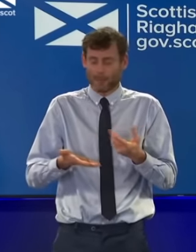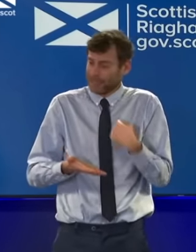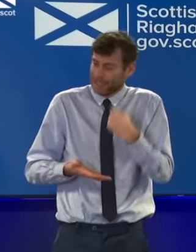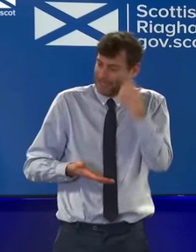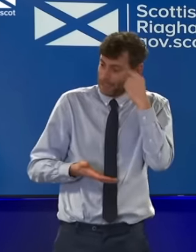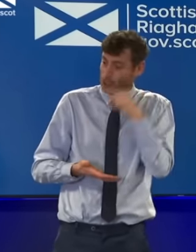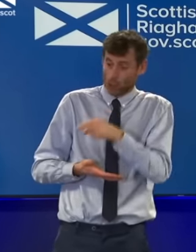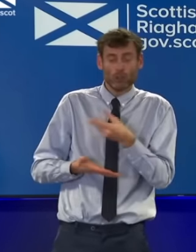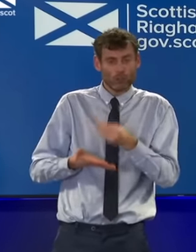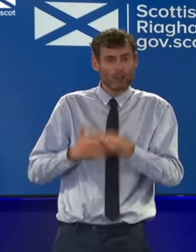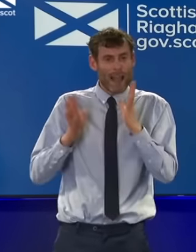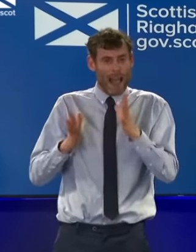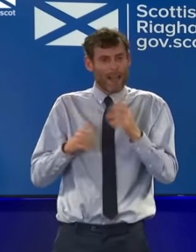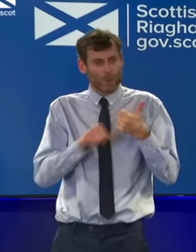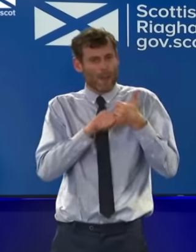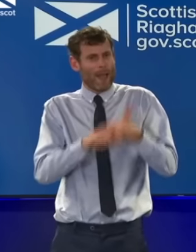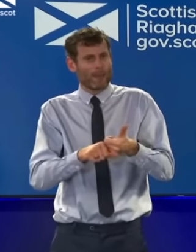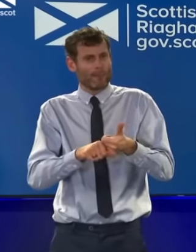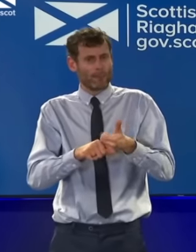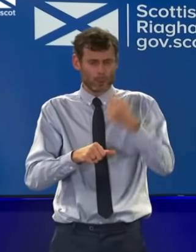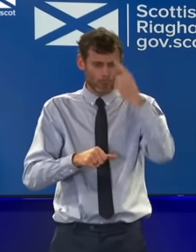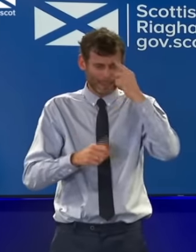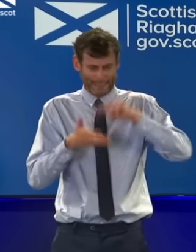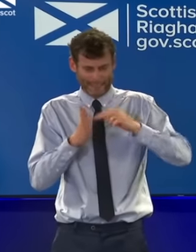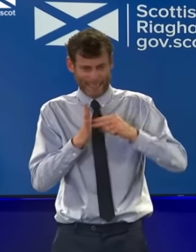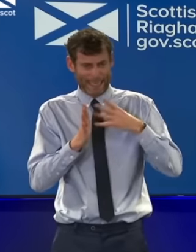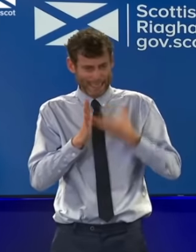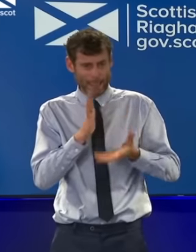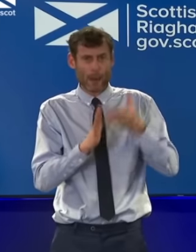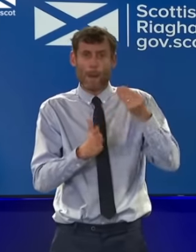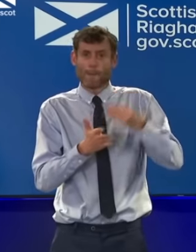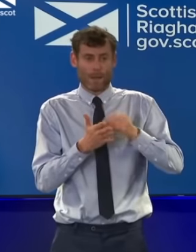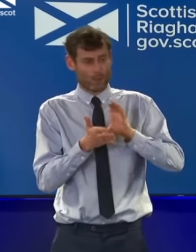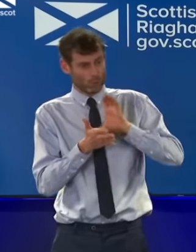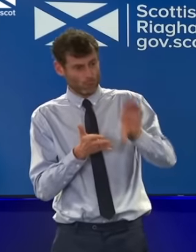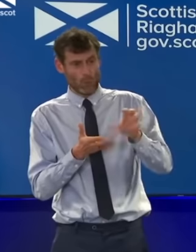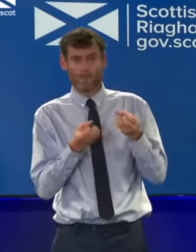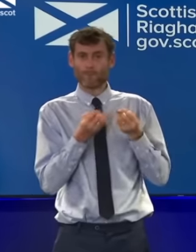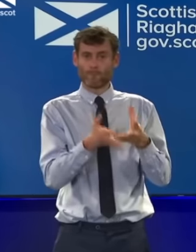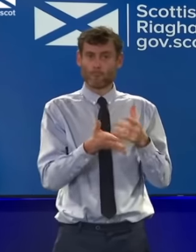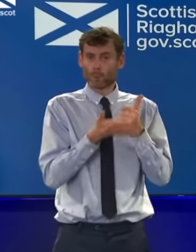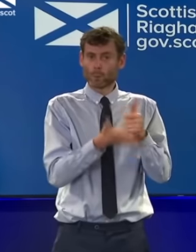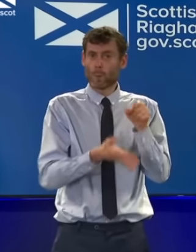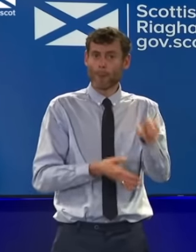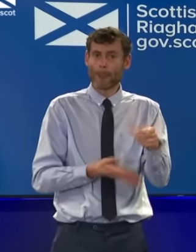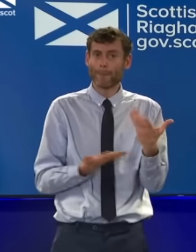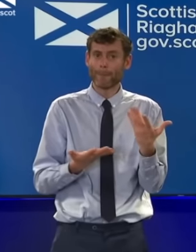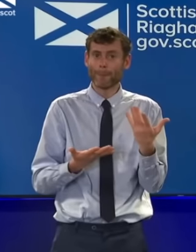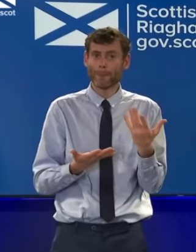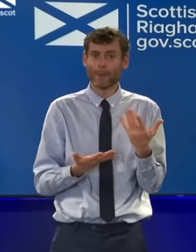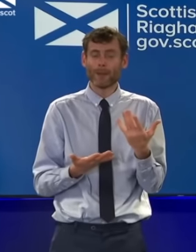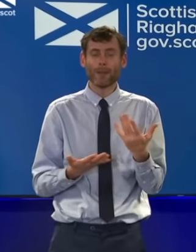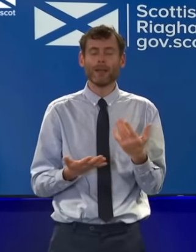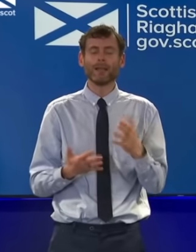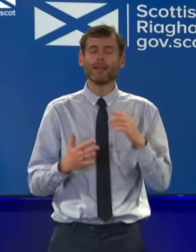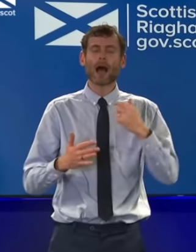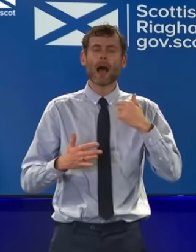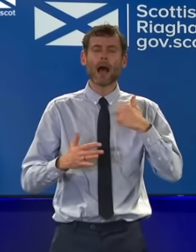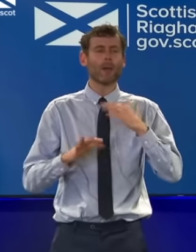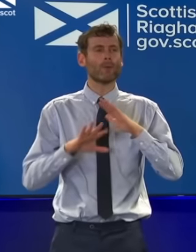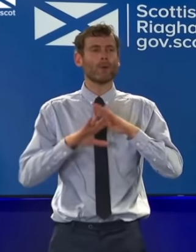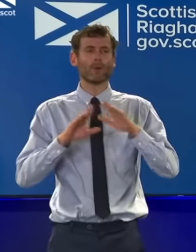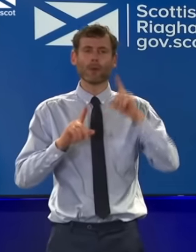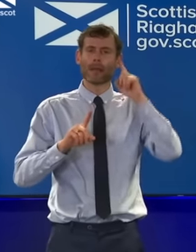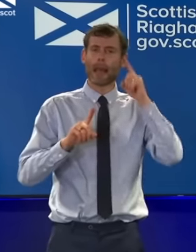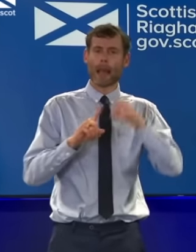now if the Treasury doesn't very quickly start to use these things. So that's the position. It's not a political statement